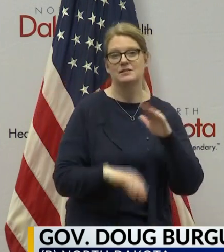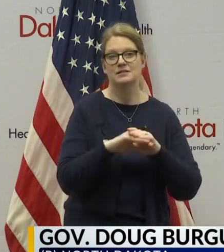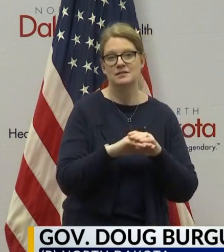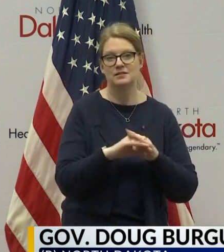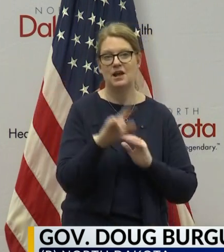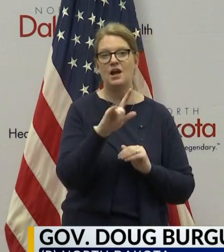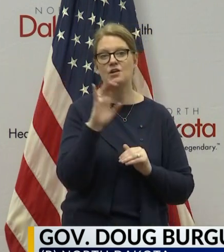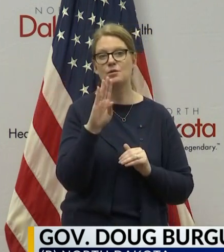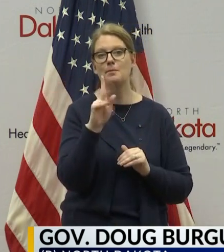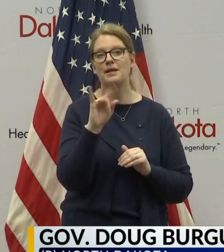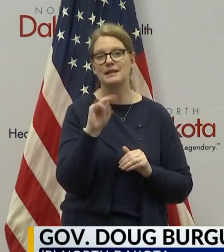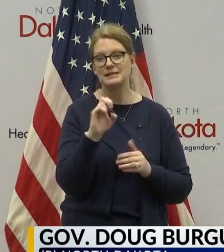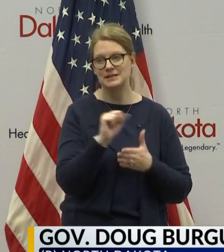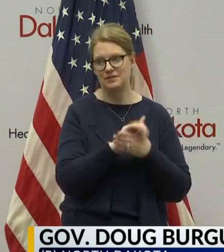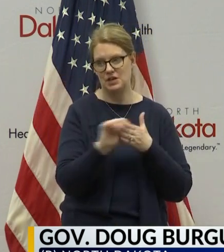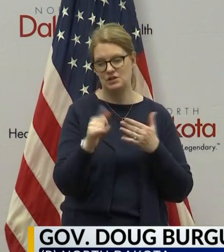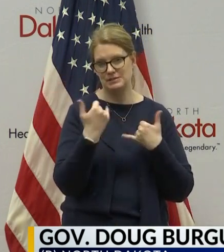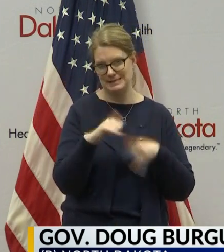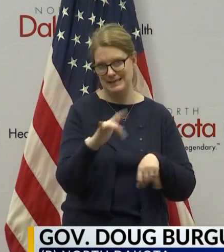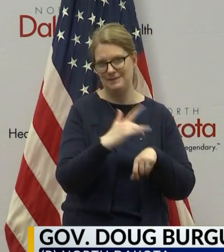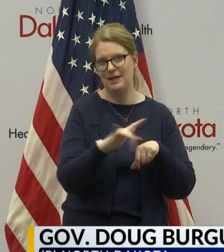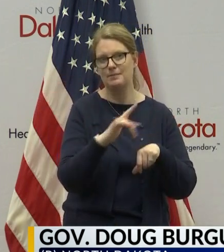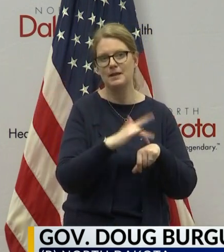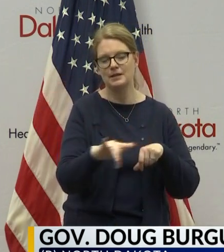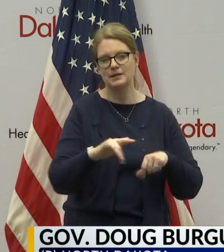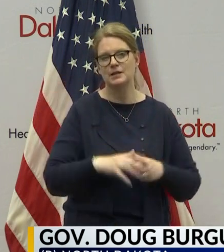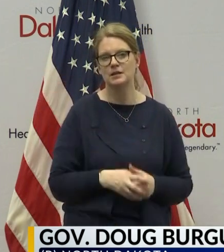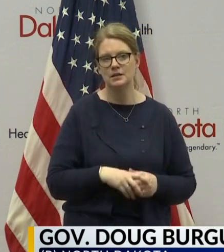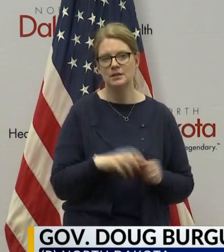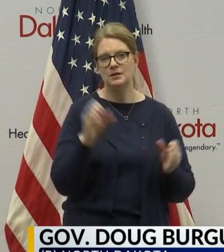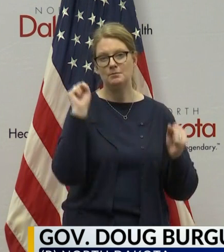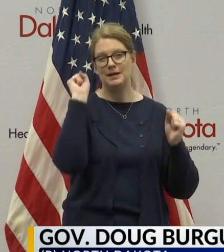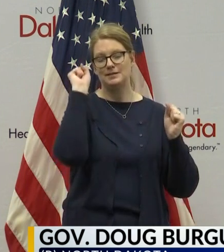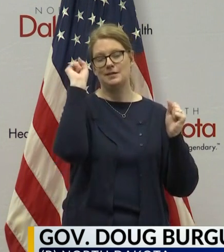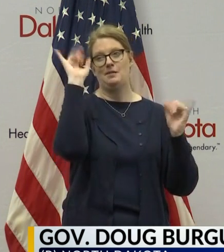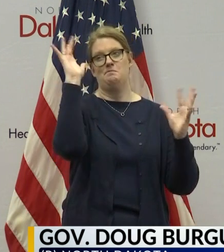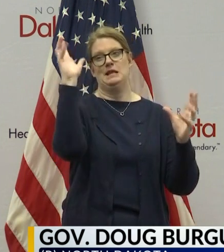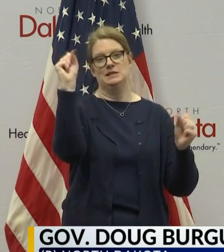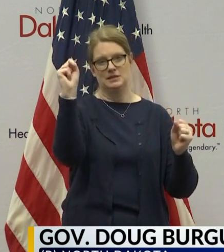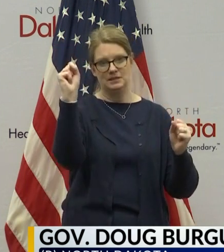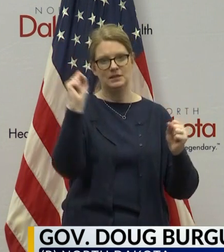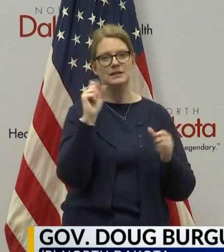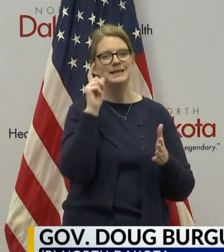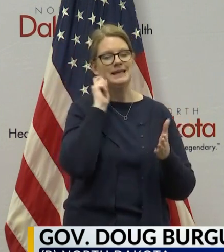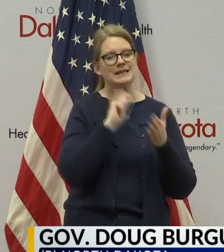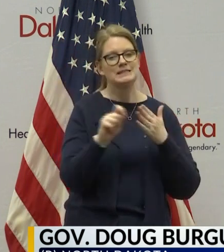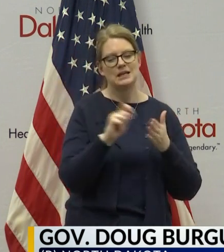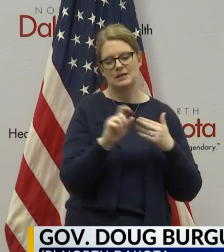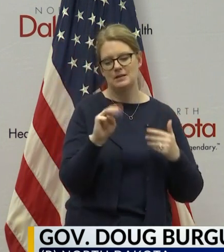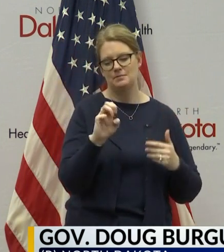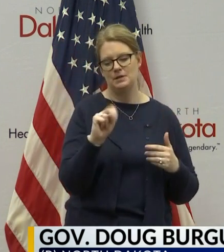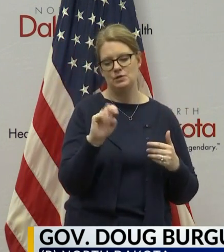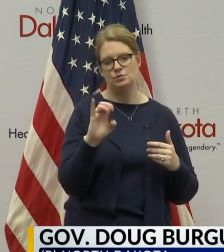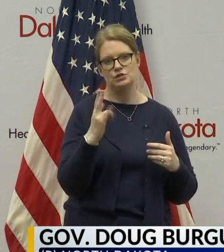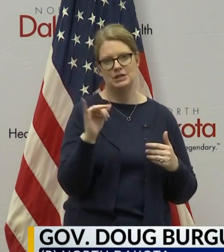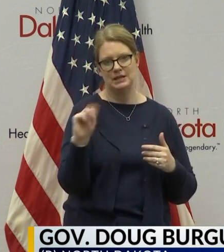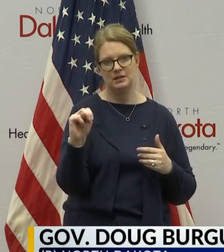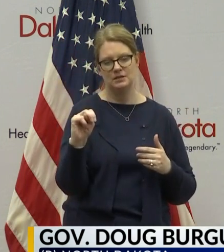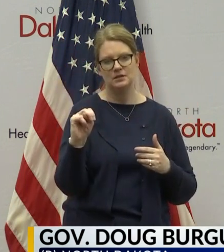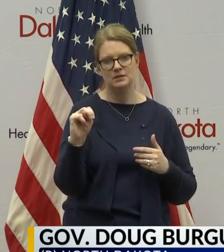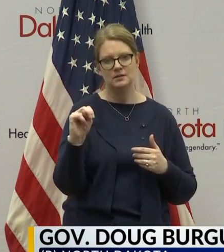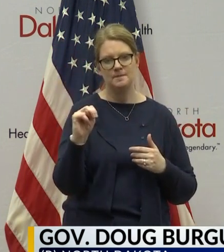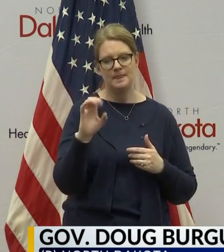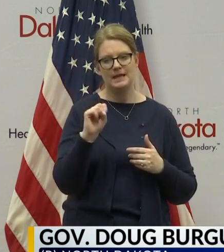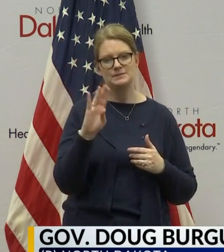hundreds of billions of dollars, so there's still availability. But amazingly, Secretary Mnuchin said it went up on